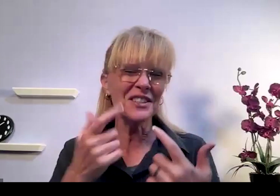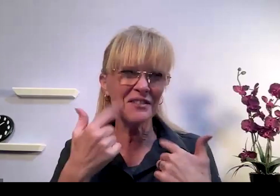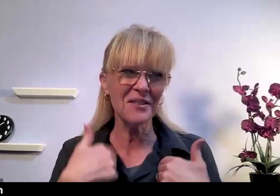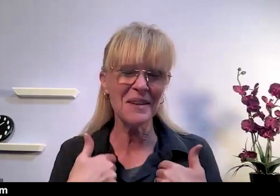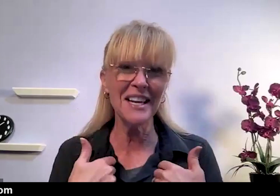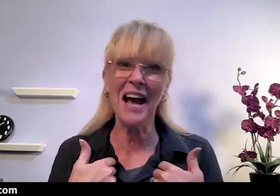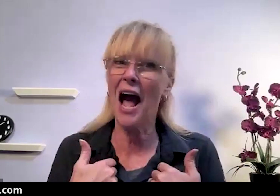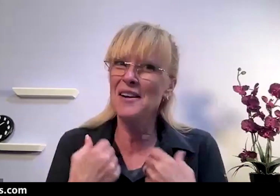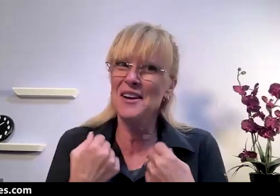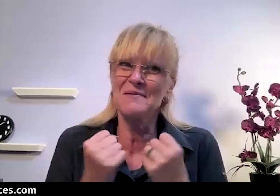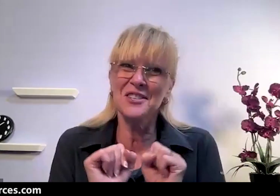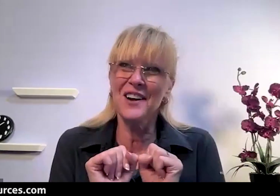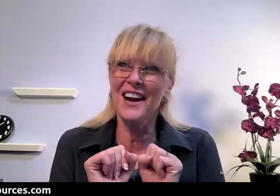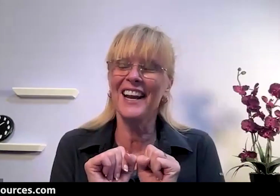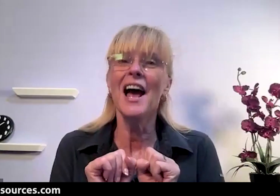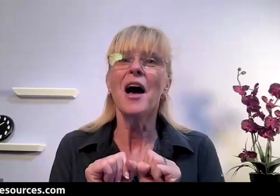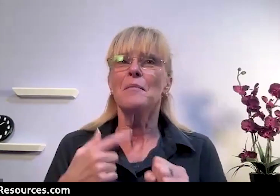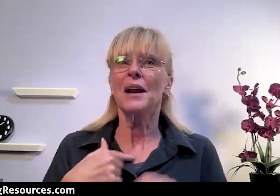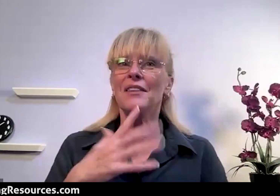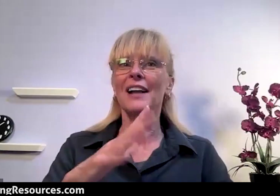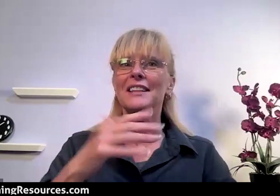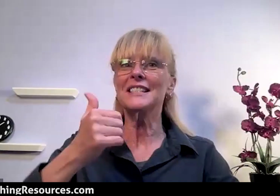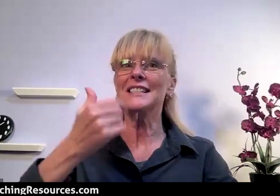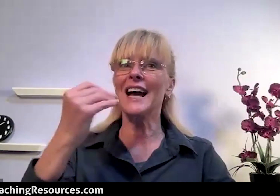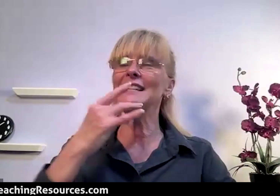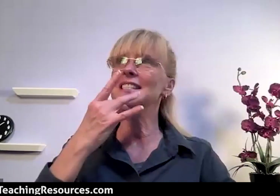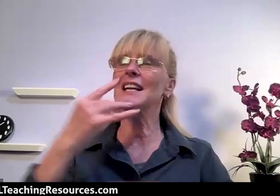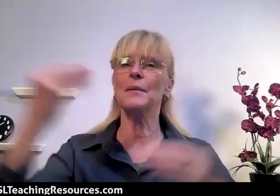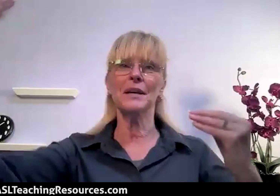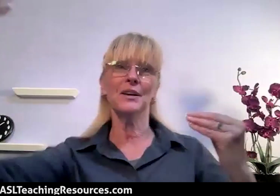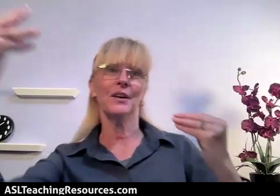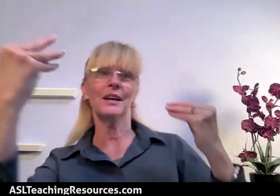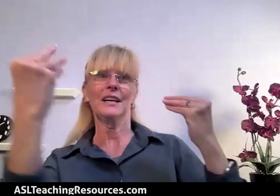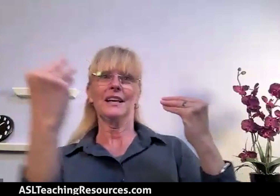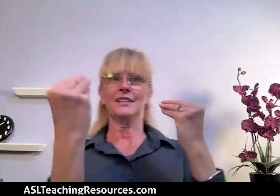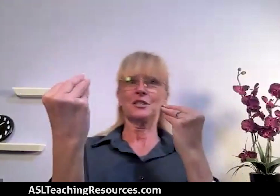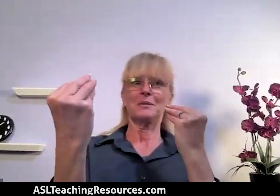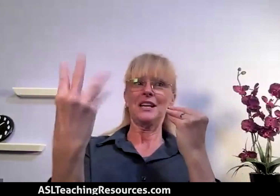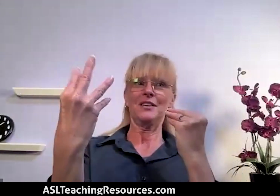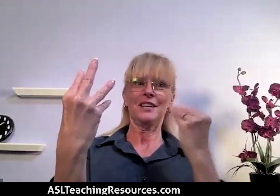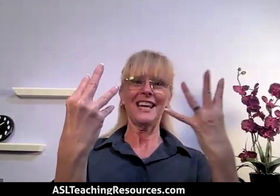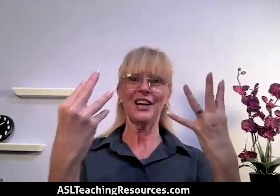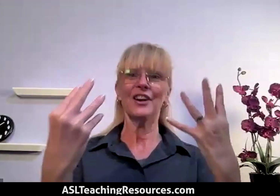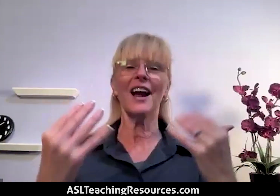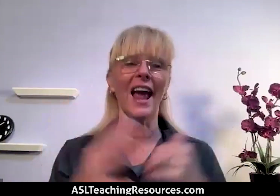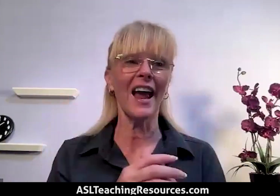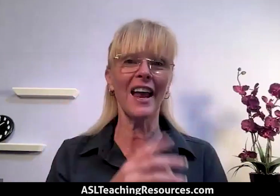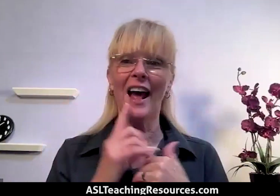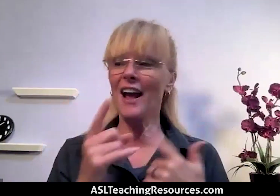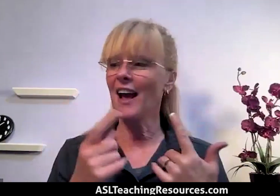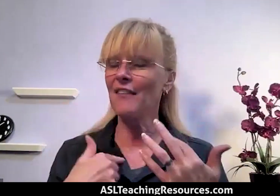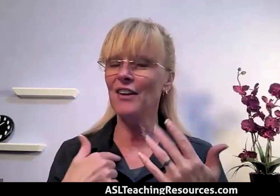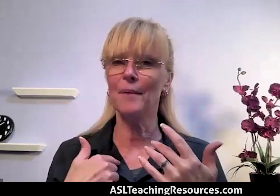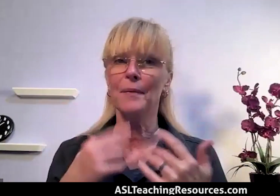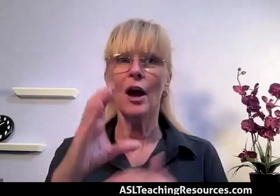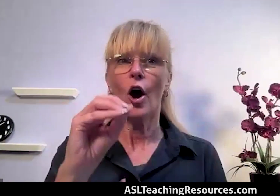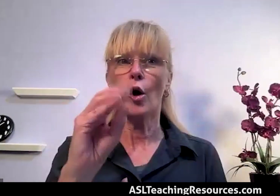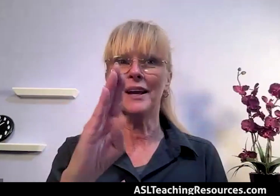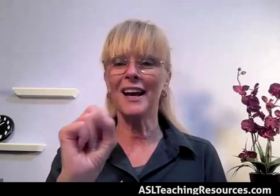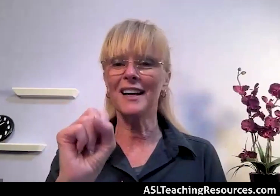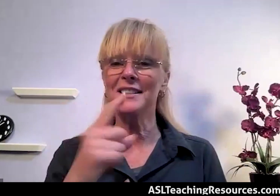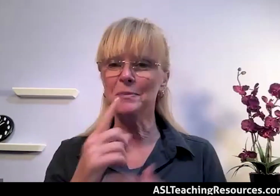confusing for me. I'm trying but I've got this light set up here excuse me here and here and I have